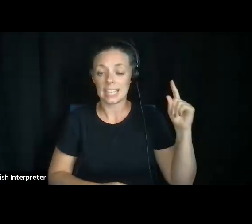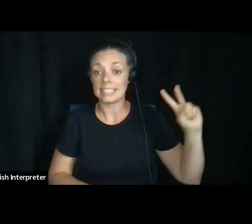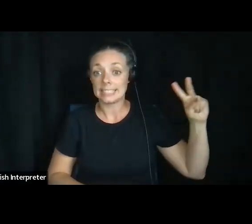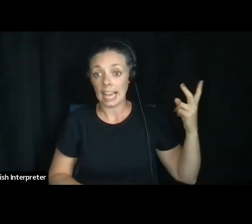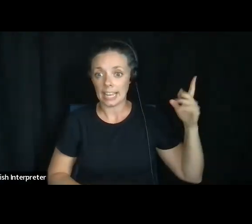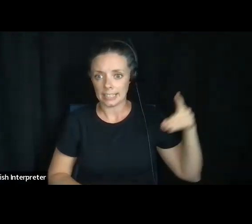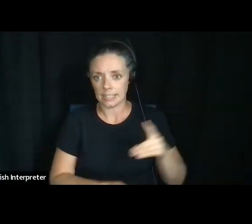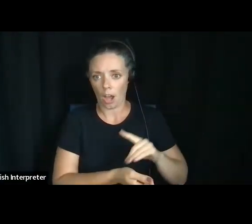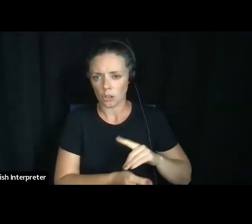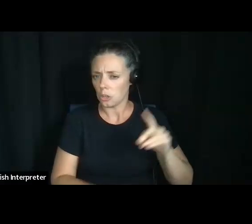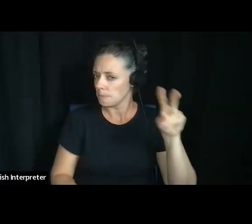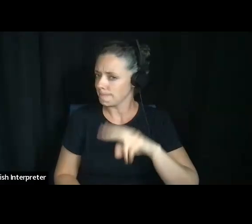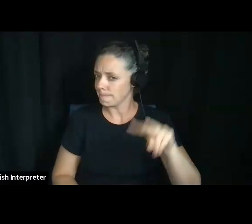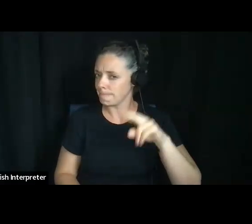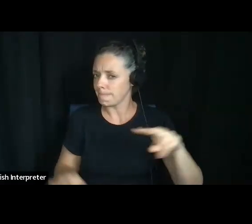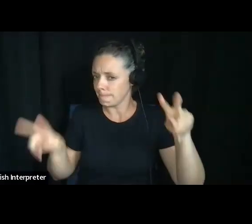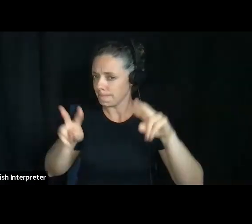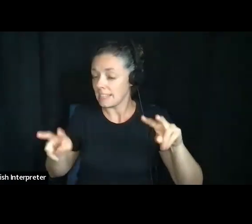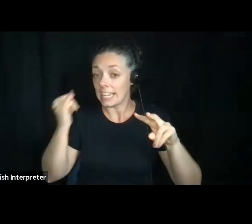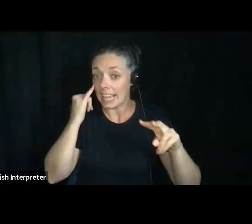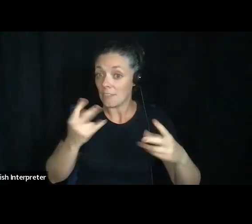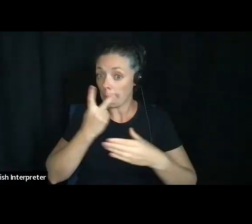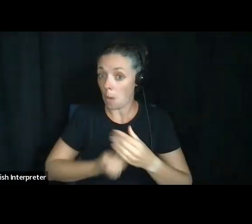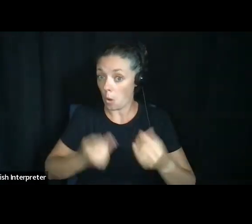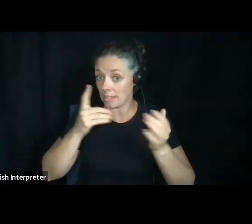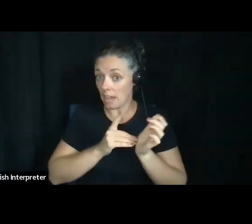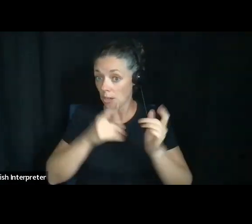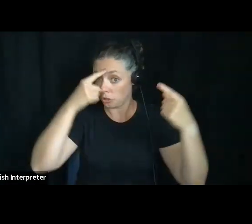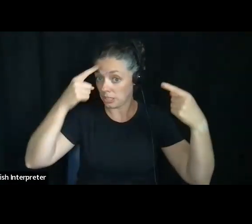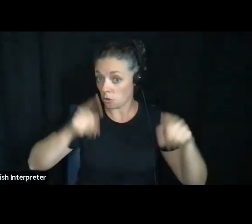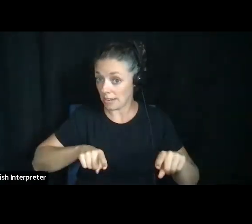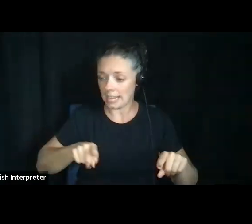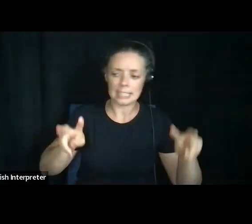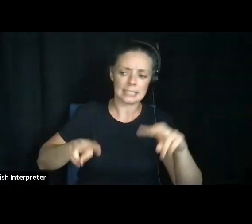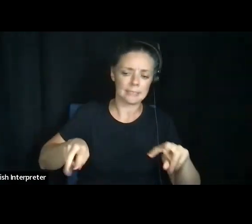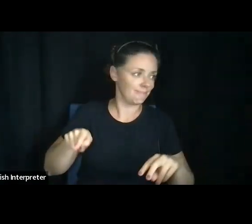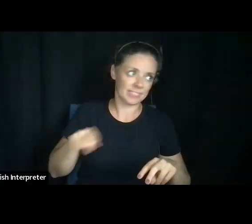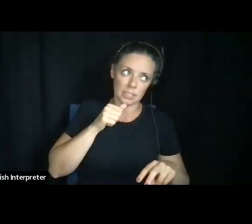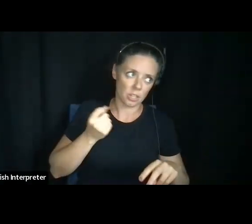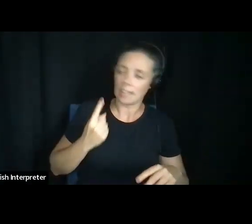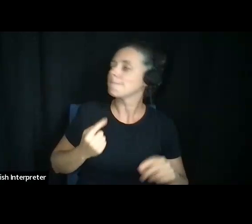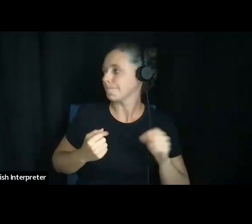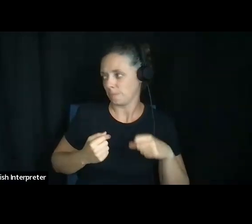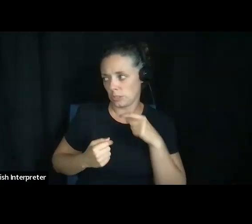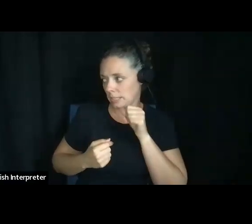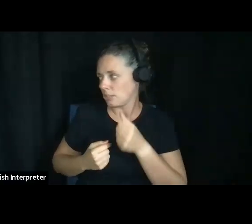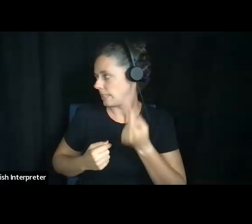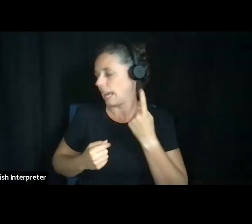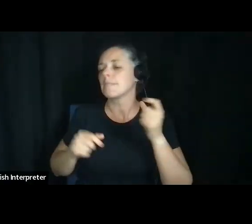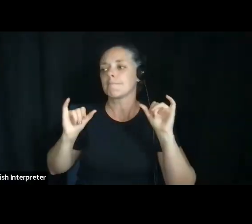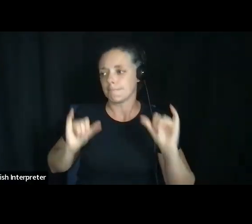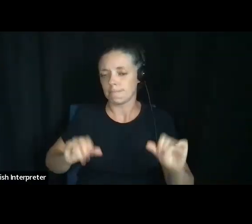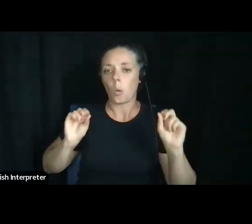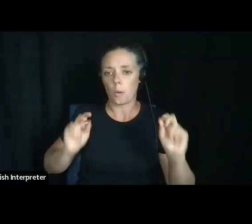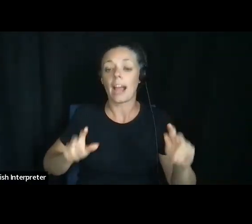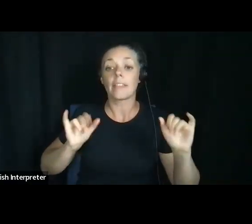I have capacity or not. If both of those doctors agree that I don't understand, and I need somebody else to make that decision, I am not capable